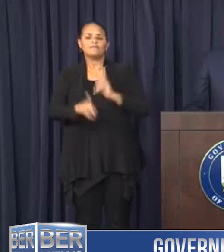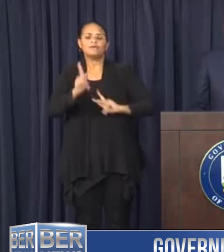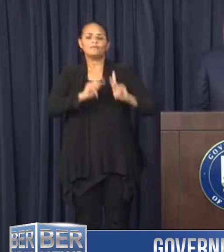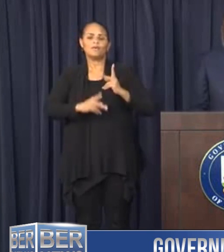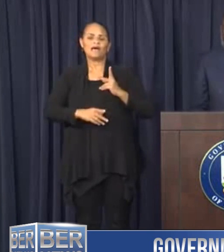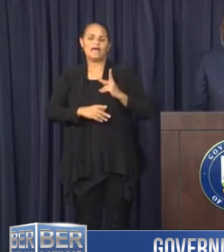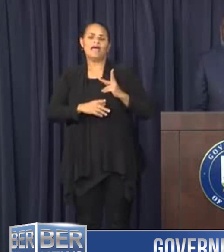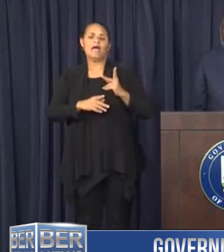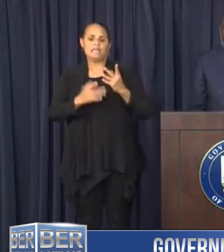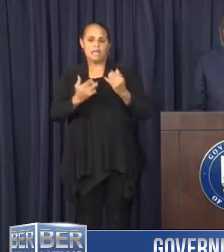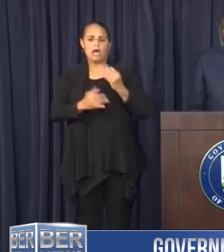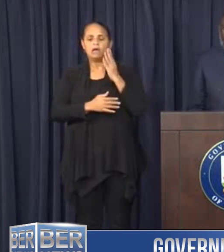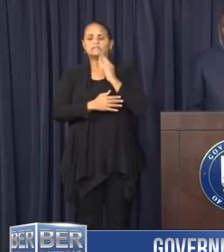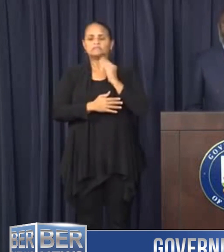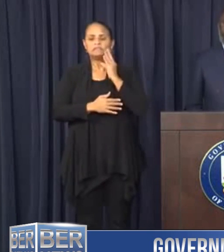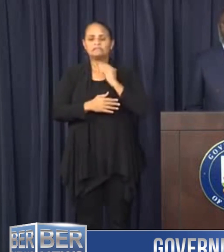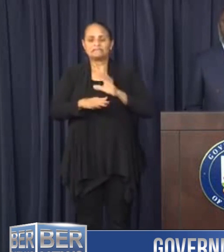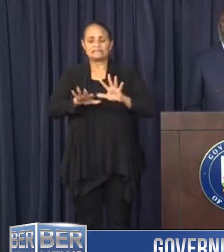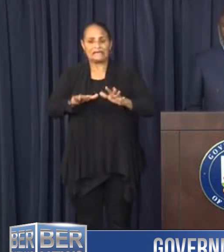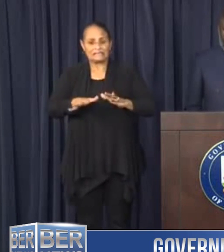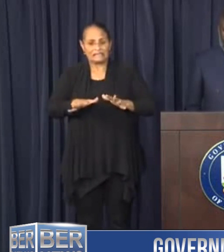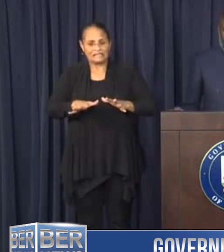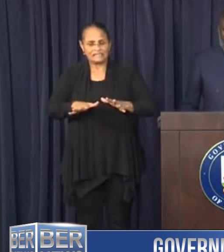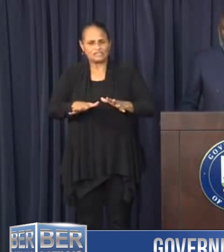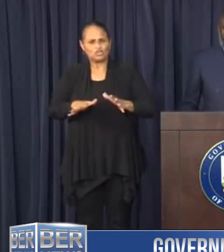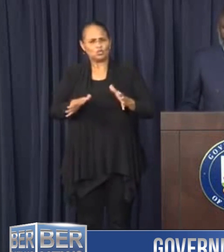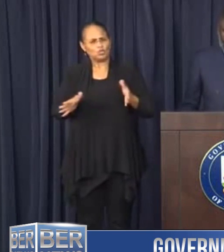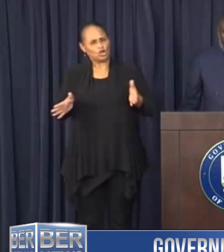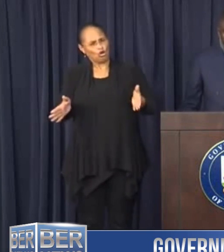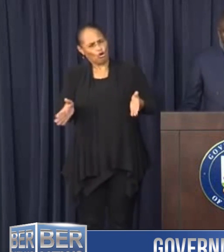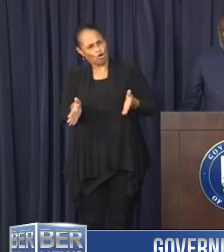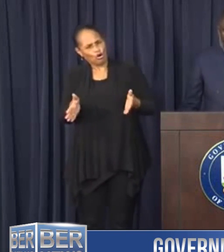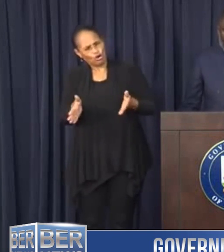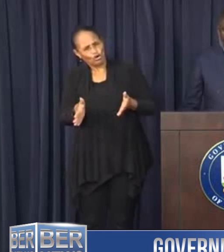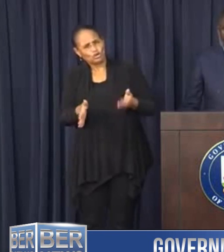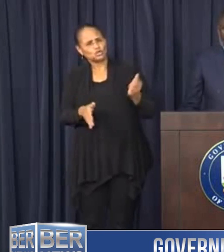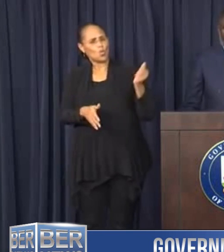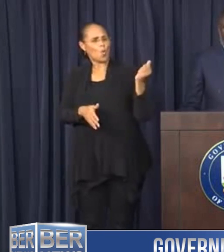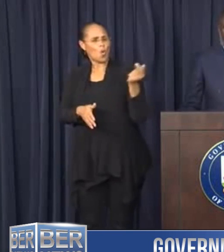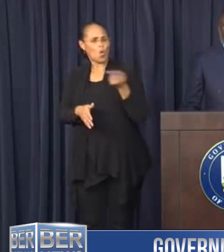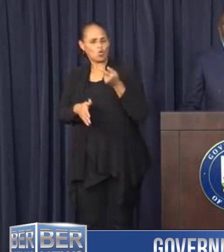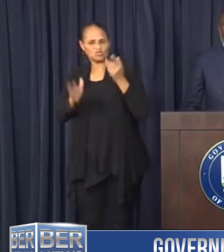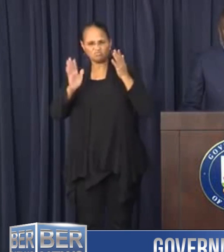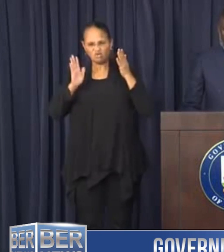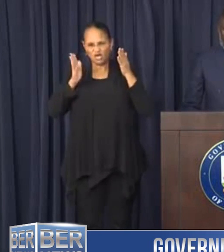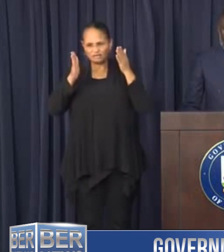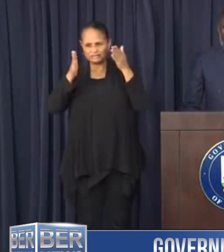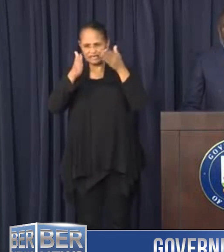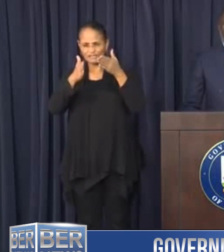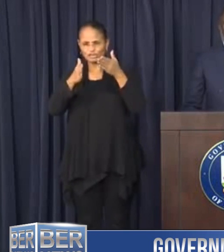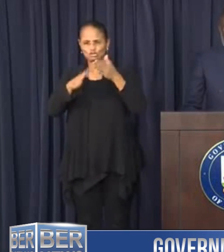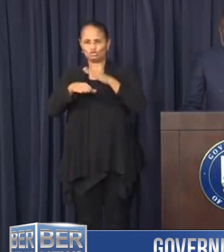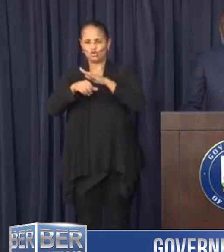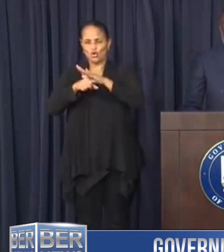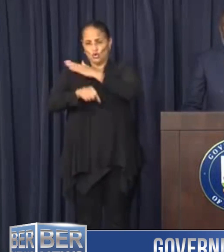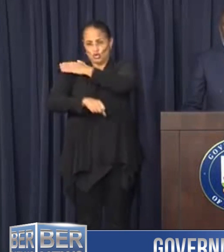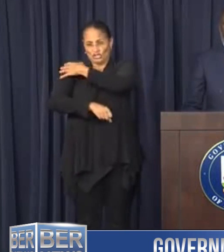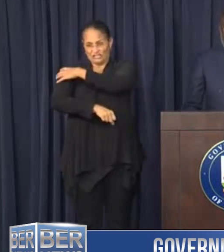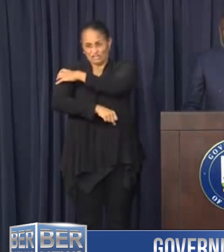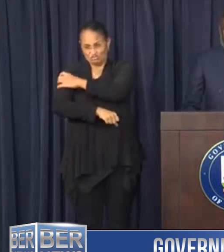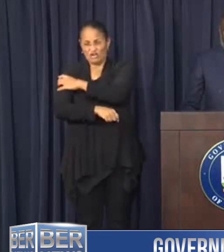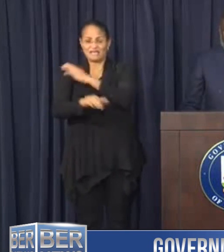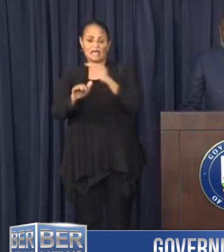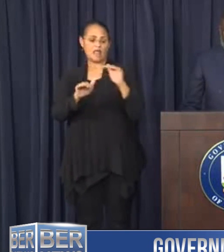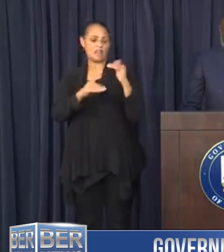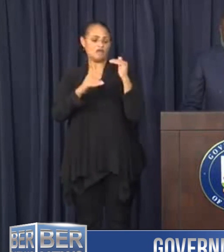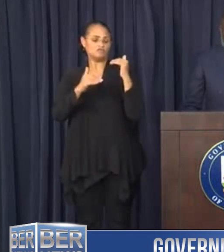experiencing anxiety. We urge everyone to pay close attention to their stress levels and to the stress levels